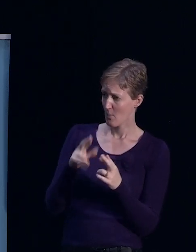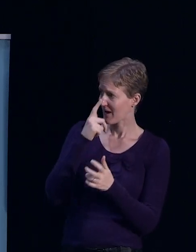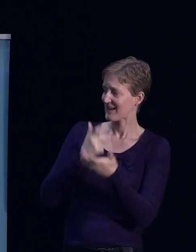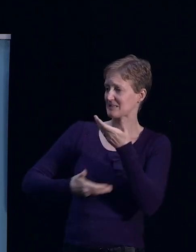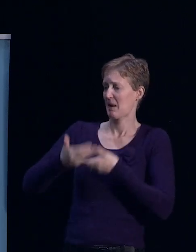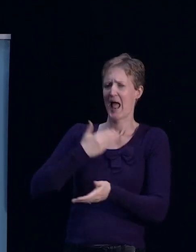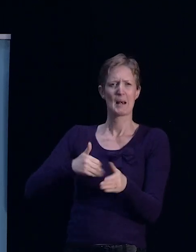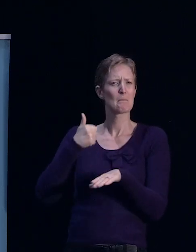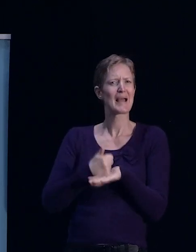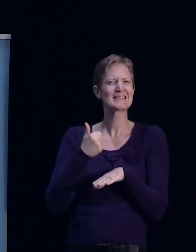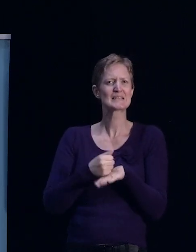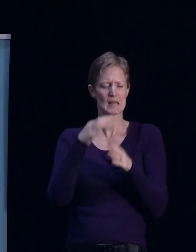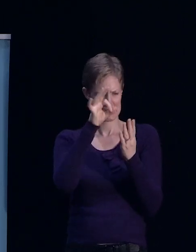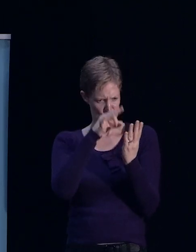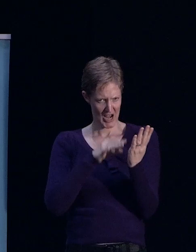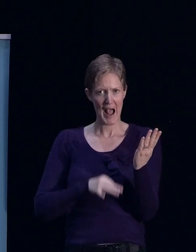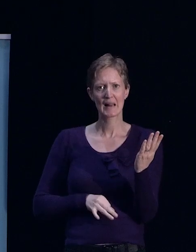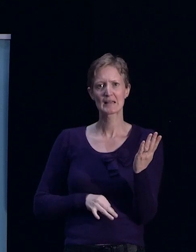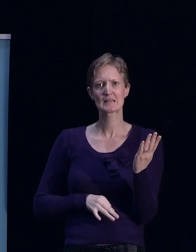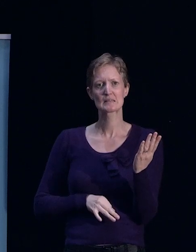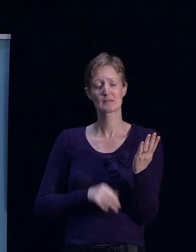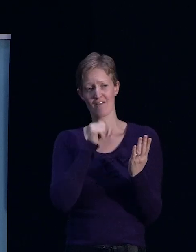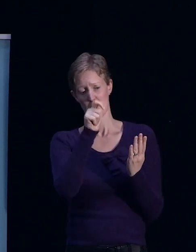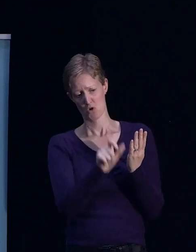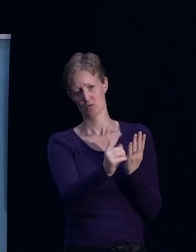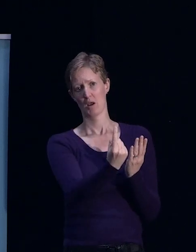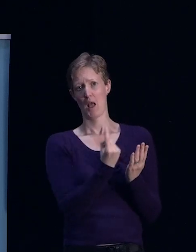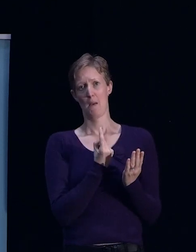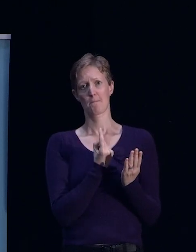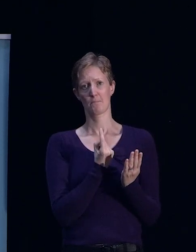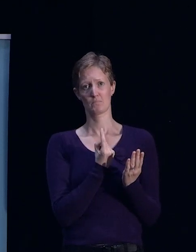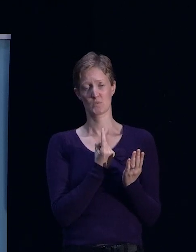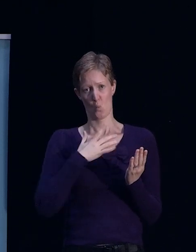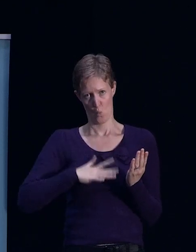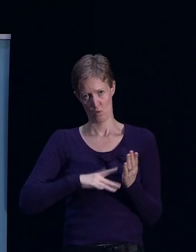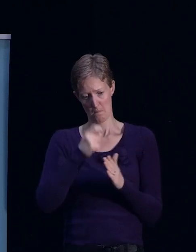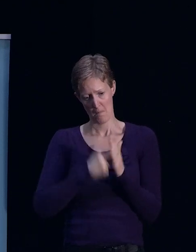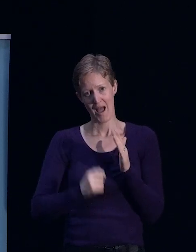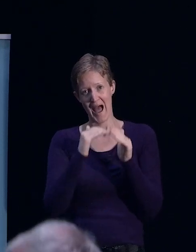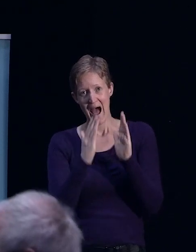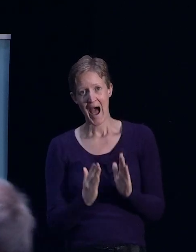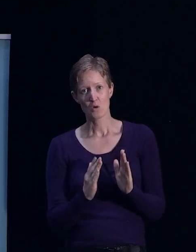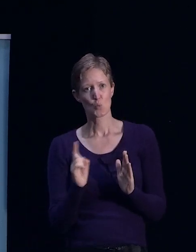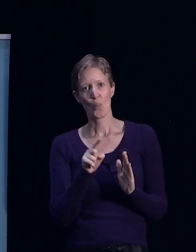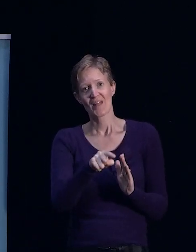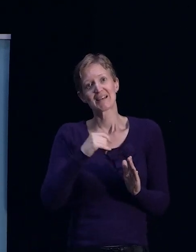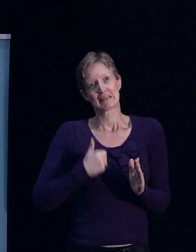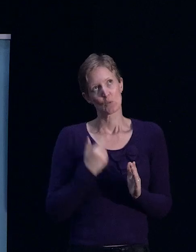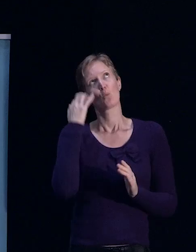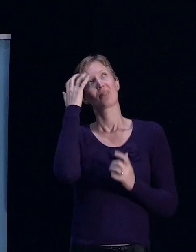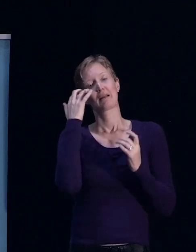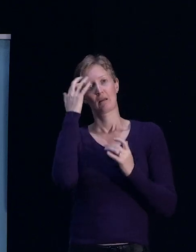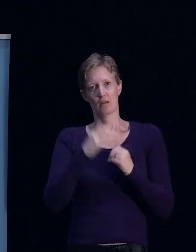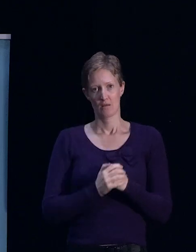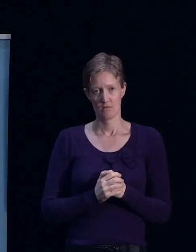checklist for any bank, for a person coming in around when they're buying a house, what do they need to consider? Because for some